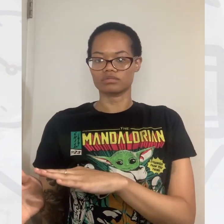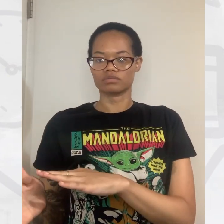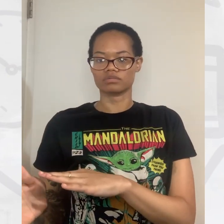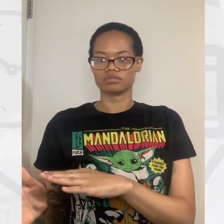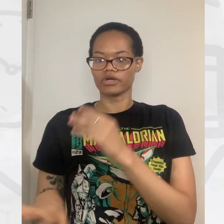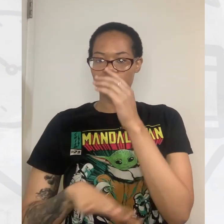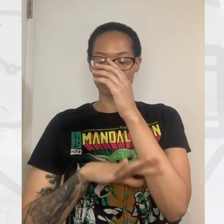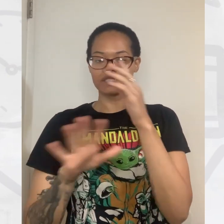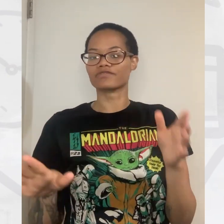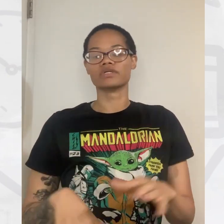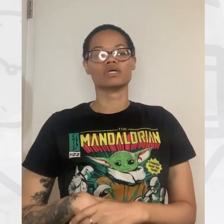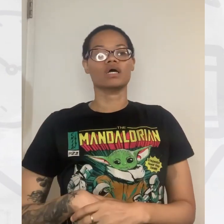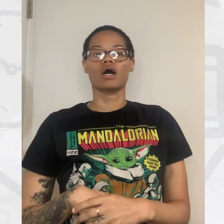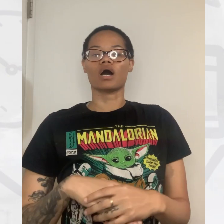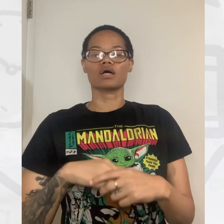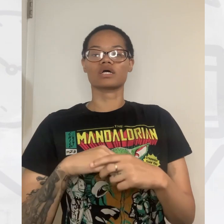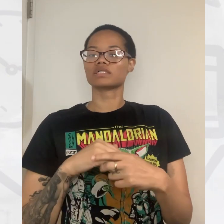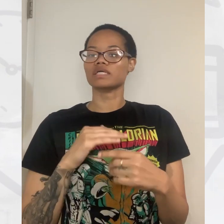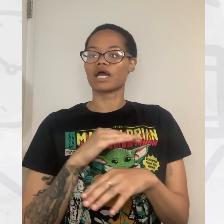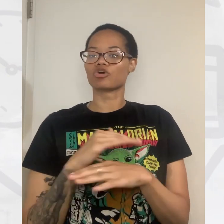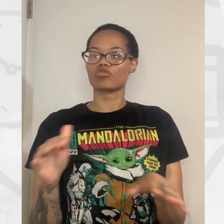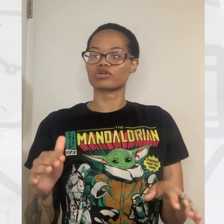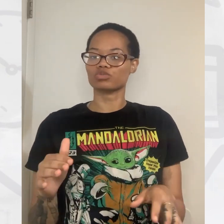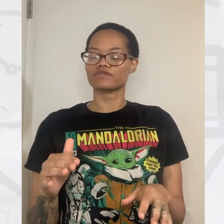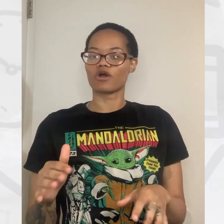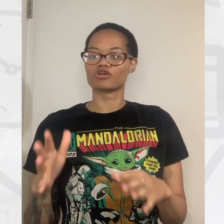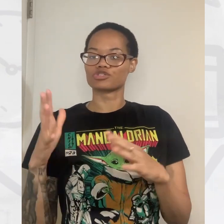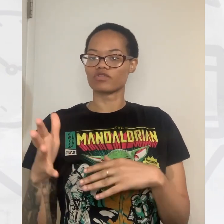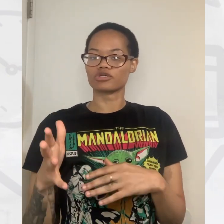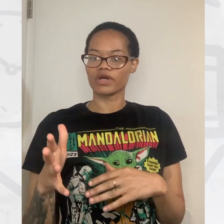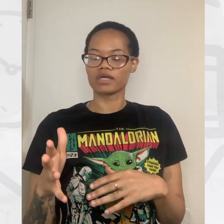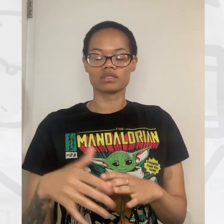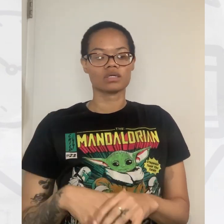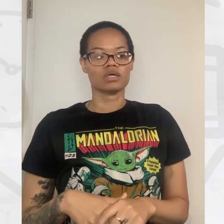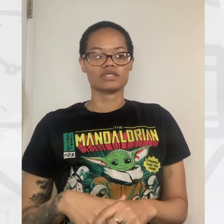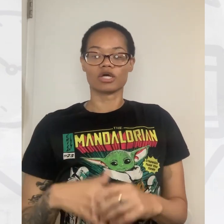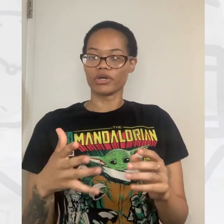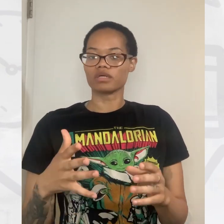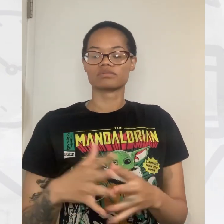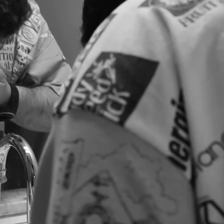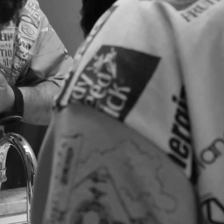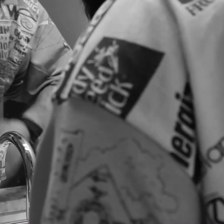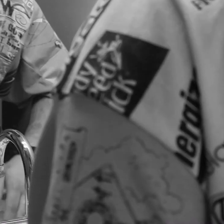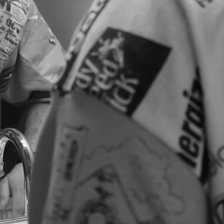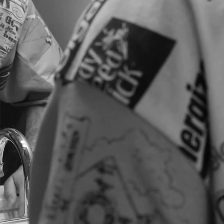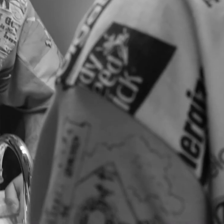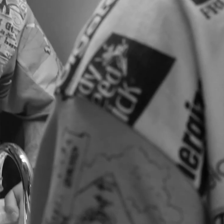novel. Very completely different. Luckily, I co-wrote it with our showrunner, Craig Celebrity.